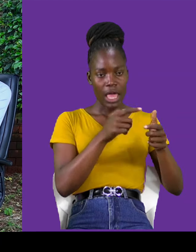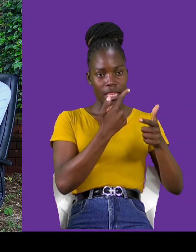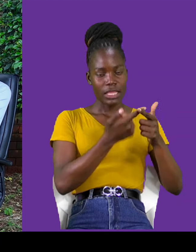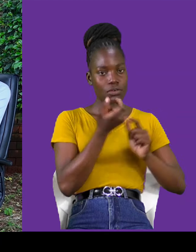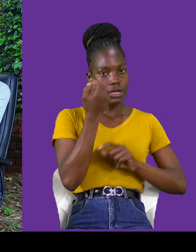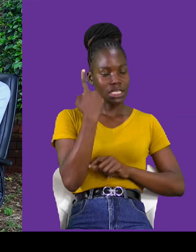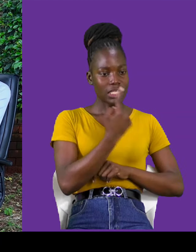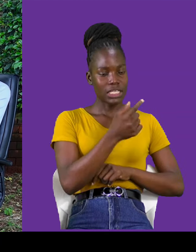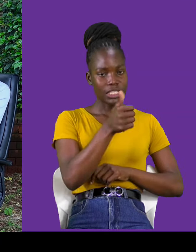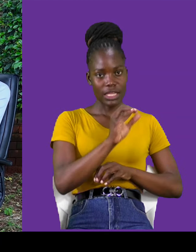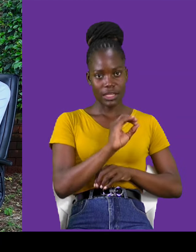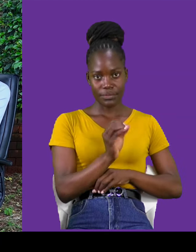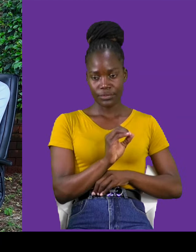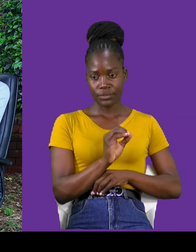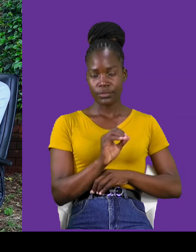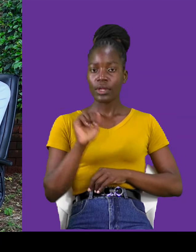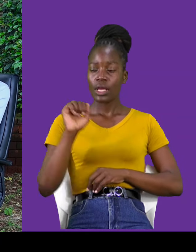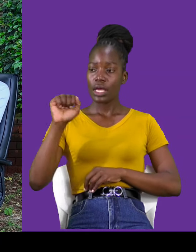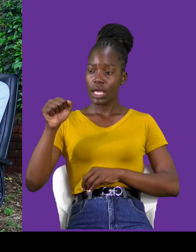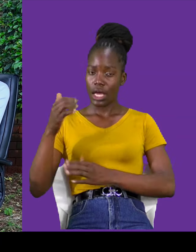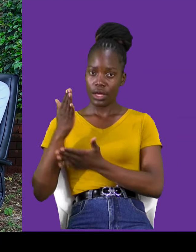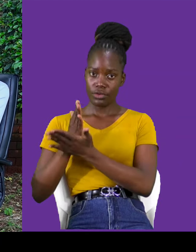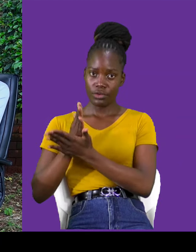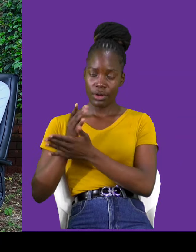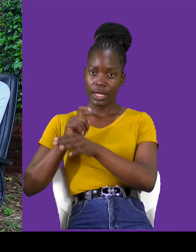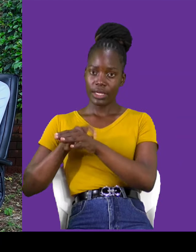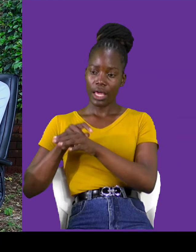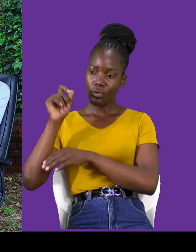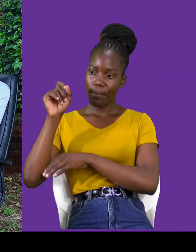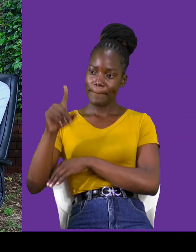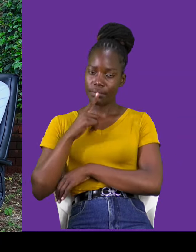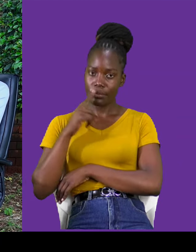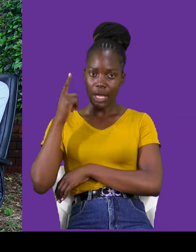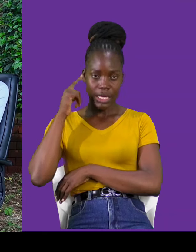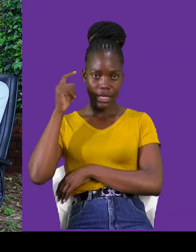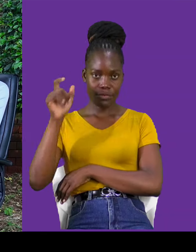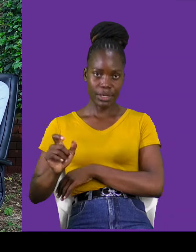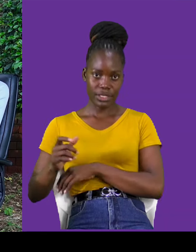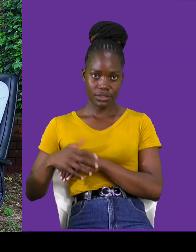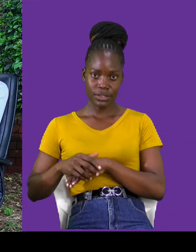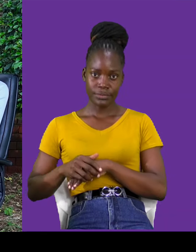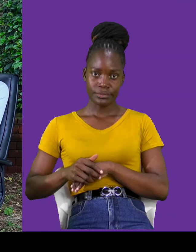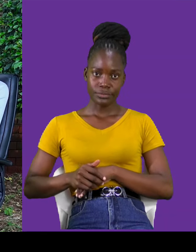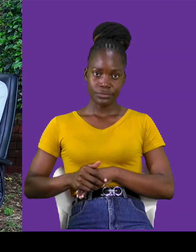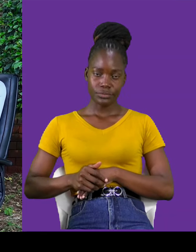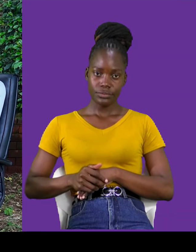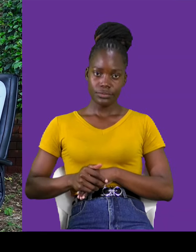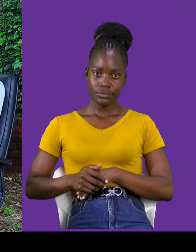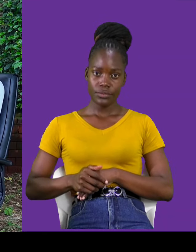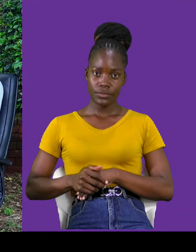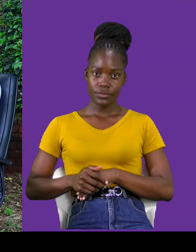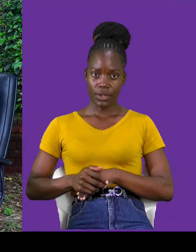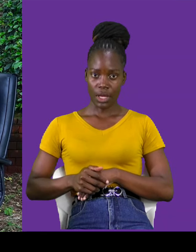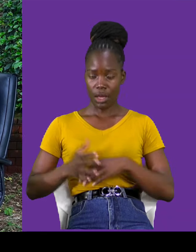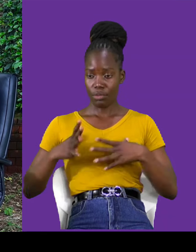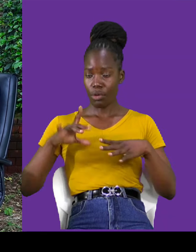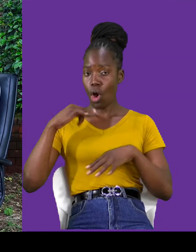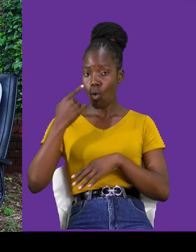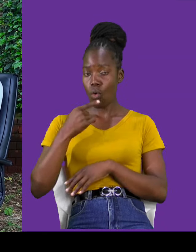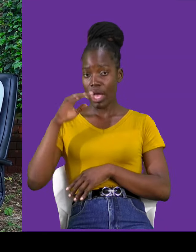so. So, yes, exactly, when you text a deaf person, especially, the one who are not, very much educated, just